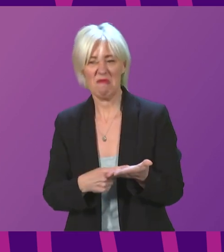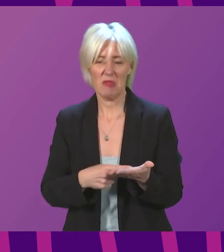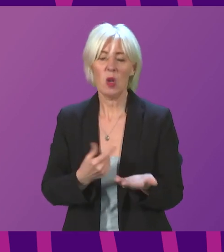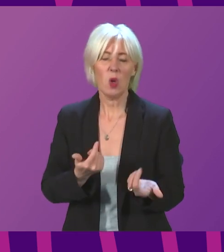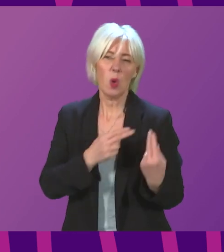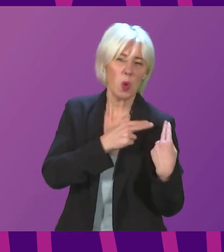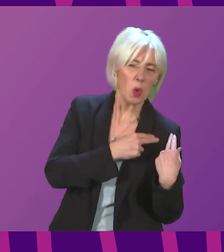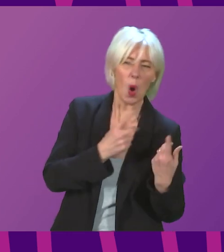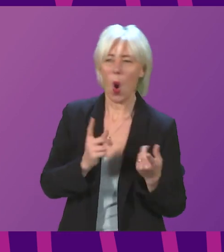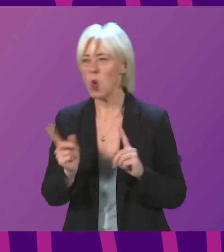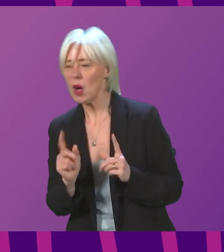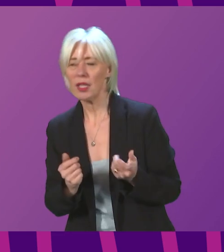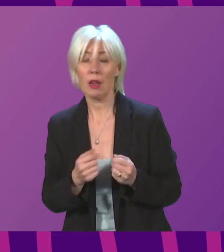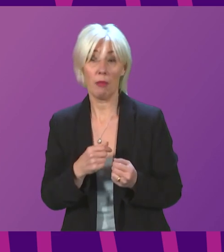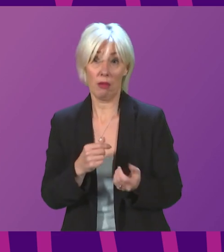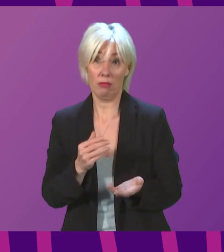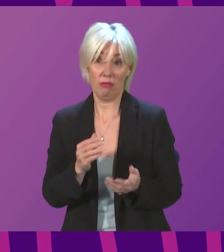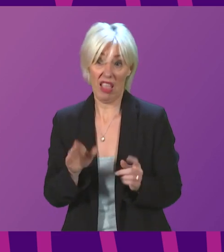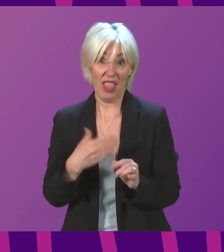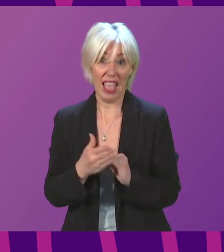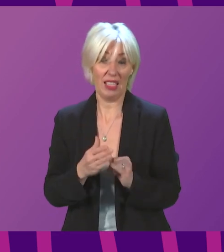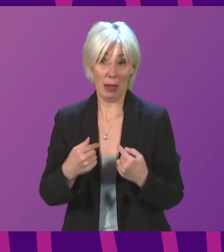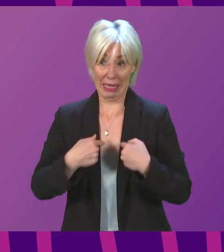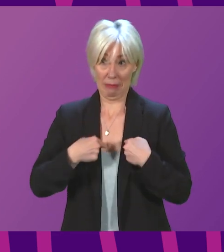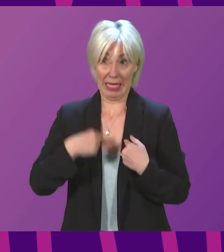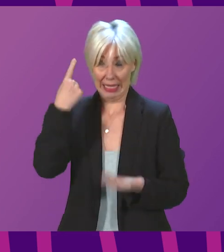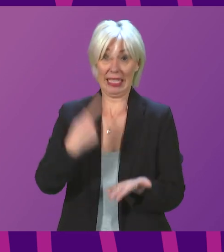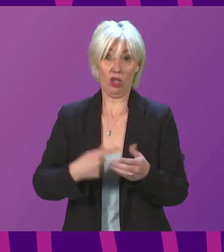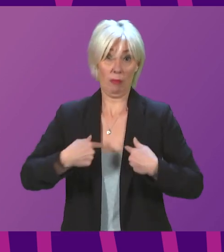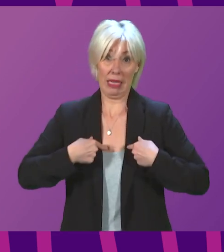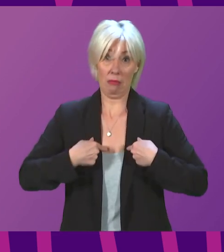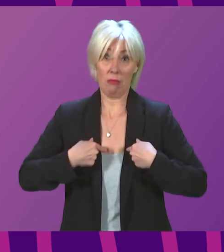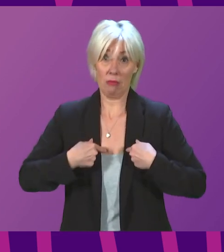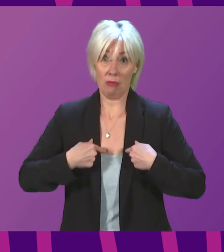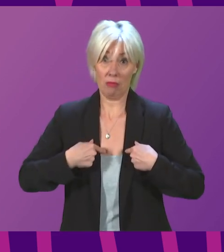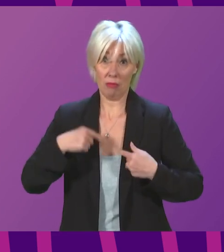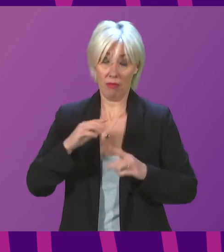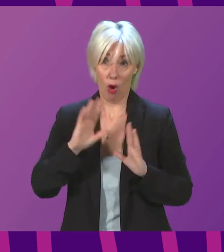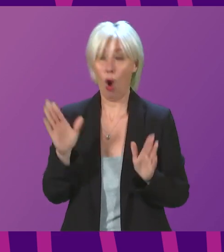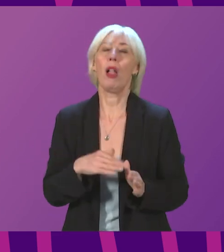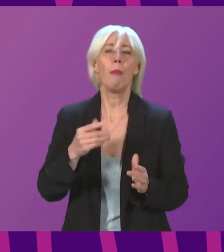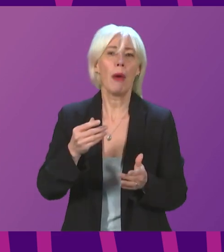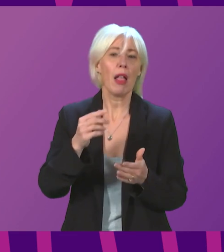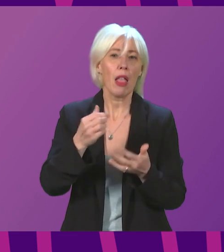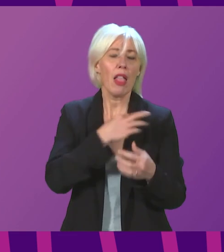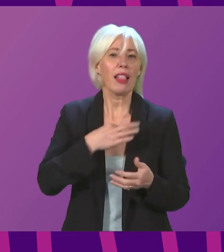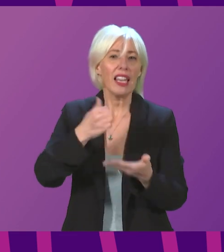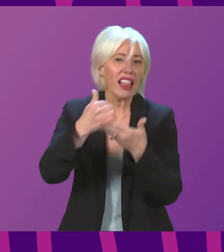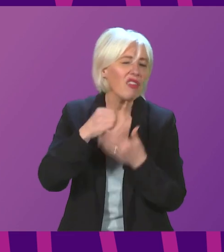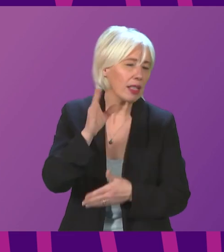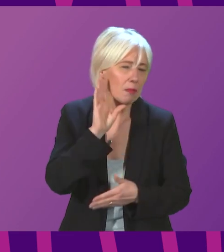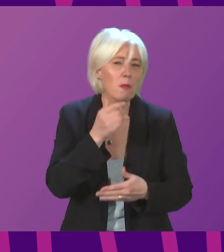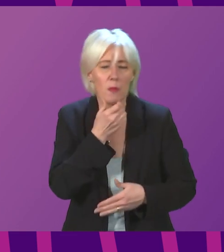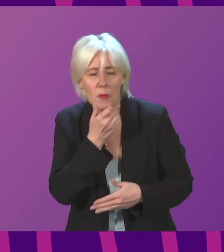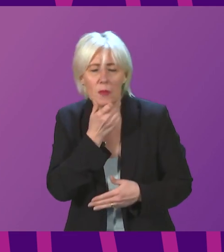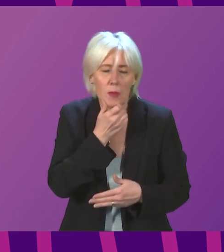accept that ultimately the buck stops with me in terms of decisions, but I listen carefully to clinical advice. Now, you know, it's for the